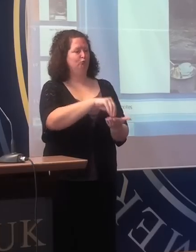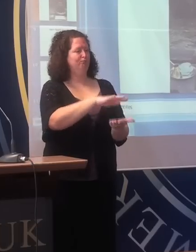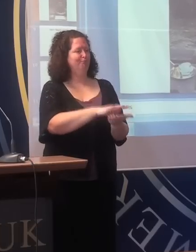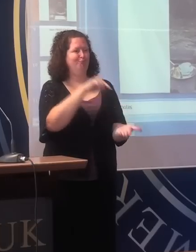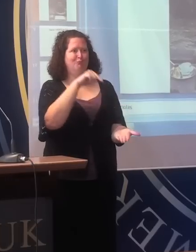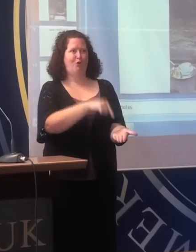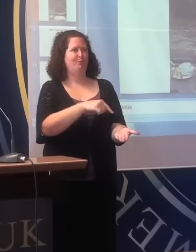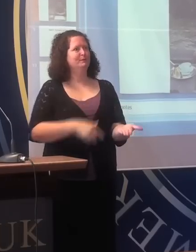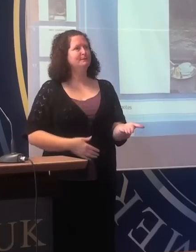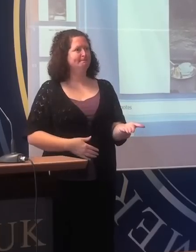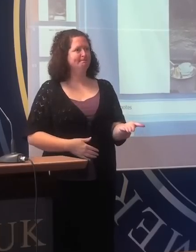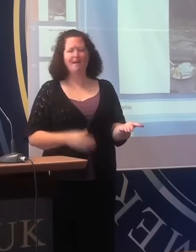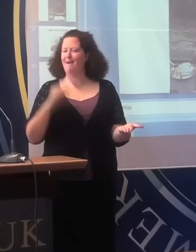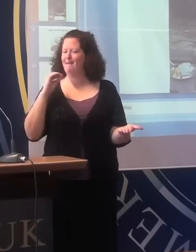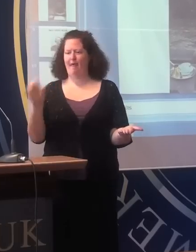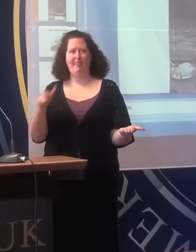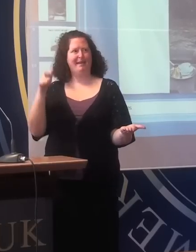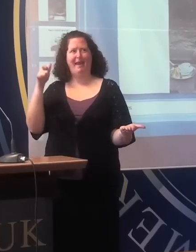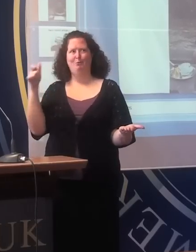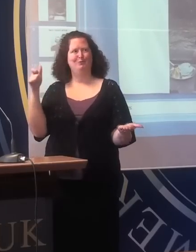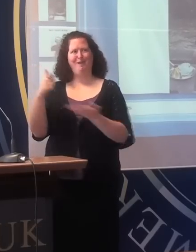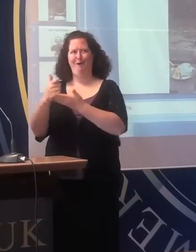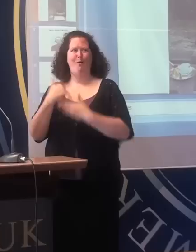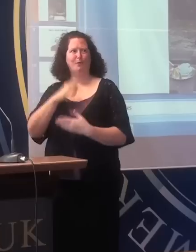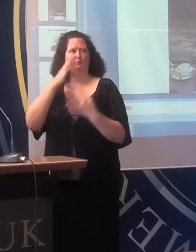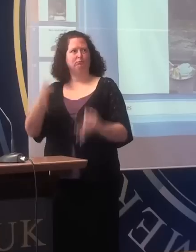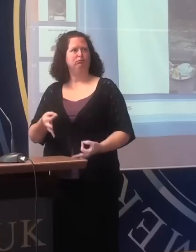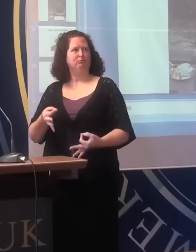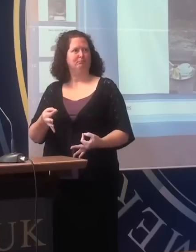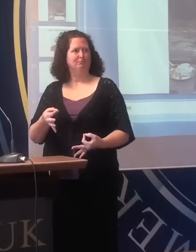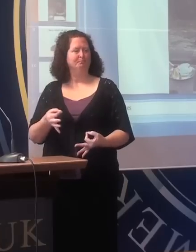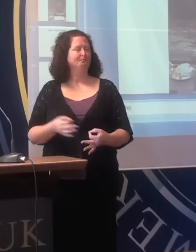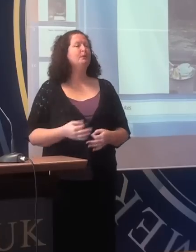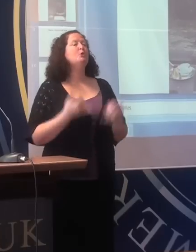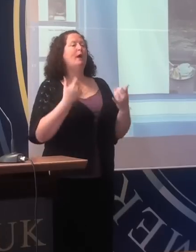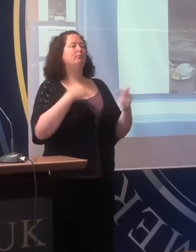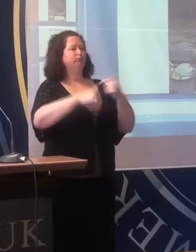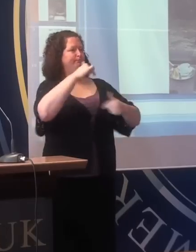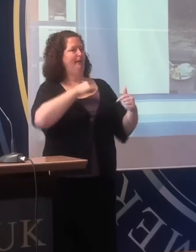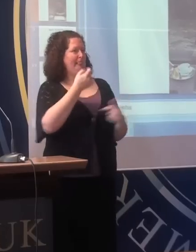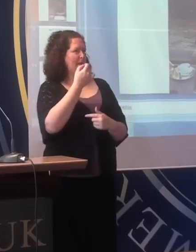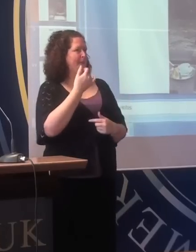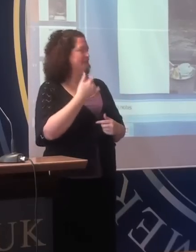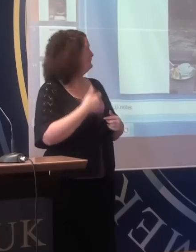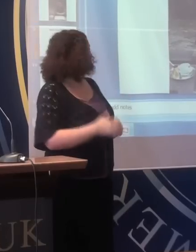and little else that had made the difference. And let me just go back in time, shall we, just to,